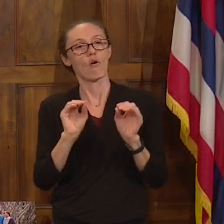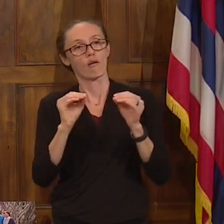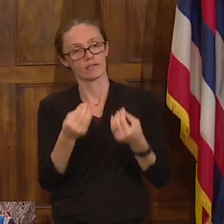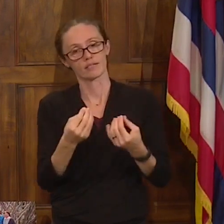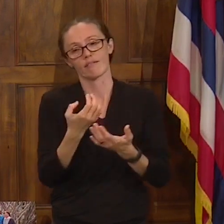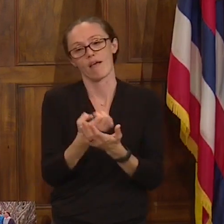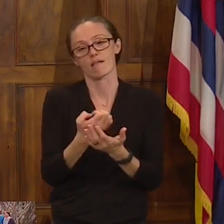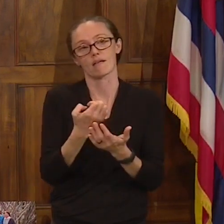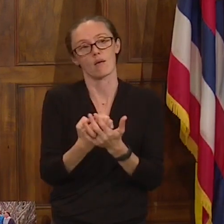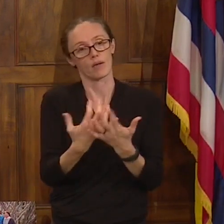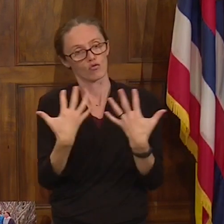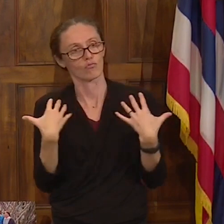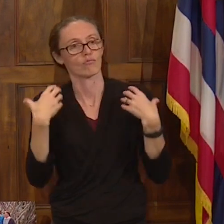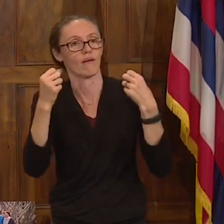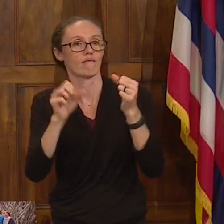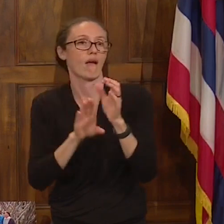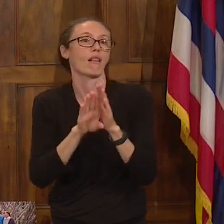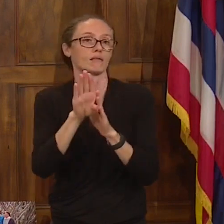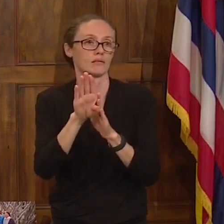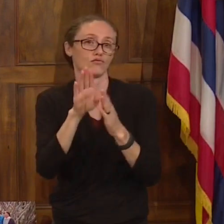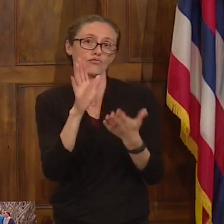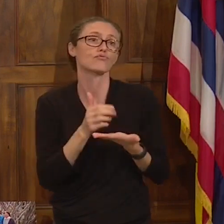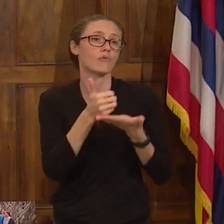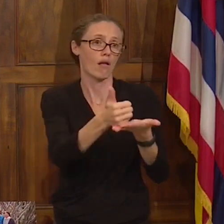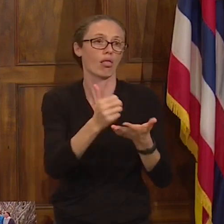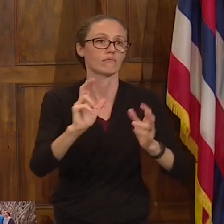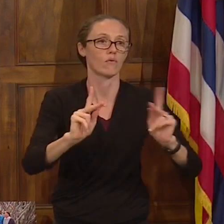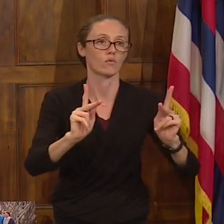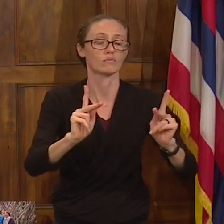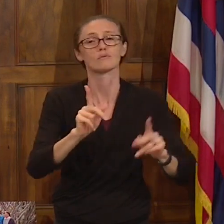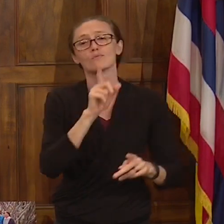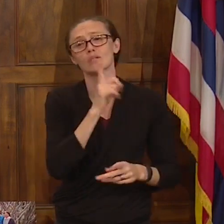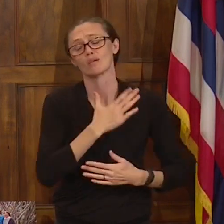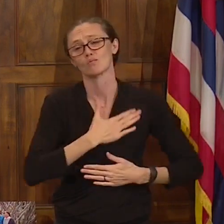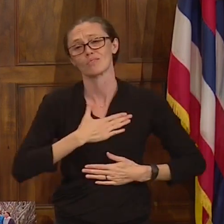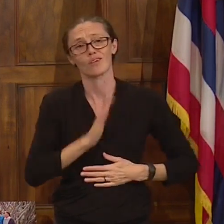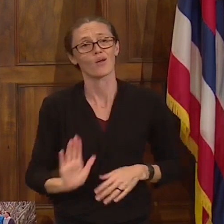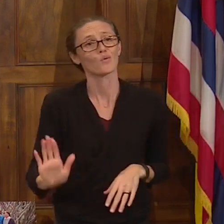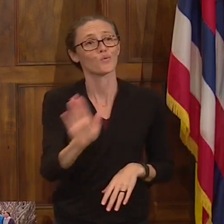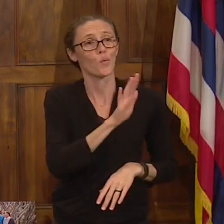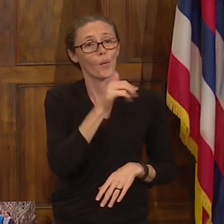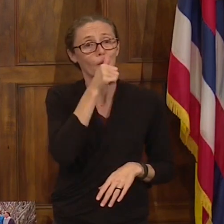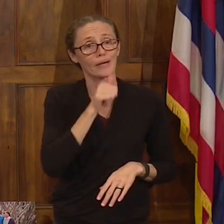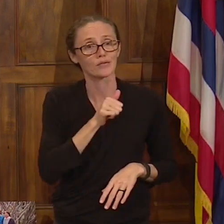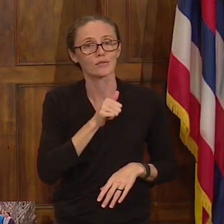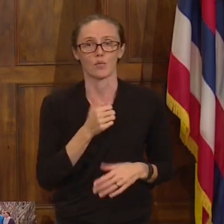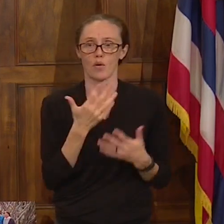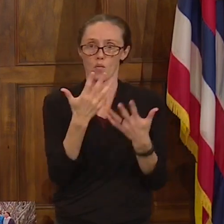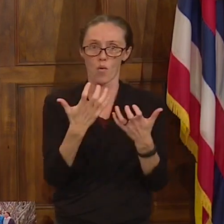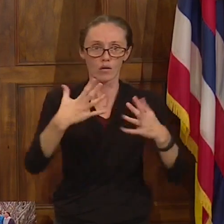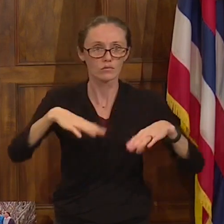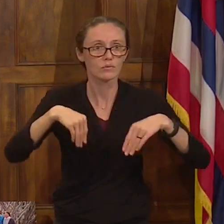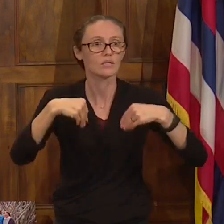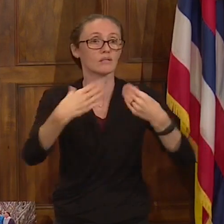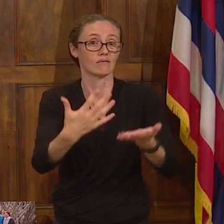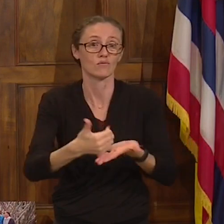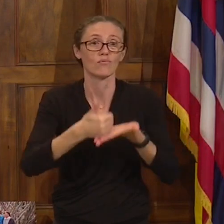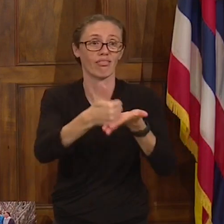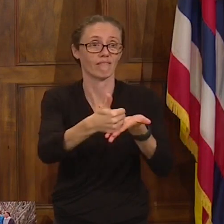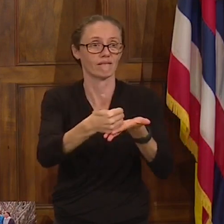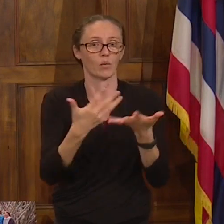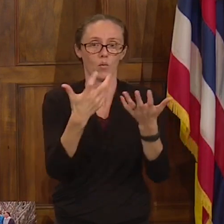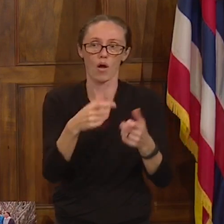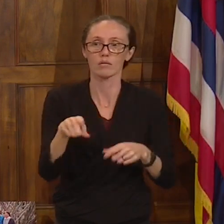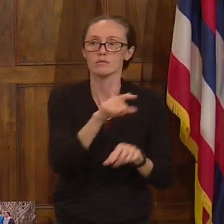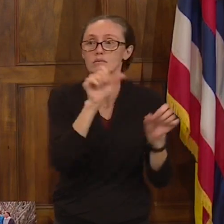Revitalization to help folks. We appreciate your patience. We want to get this relief to you. We want you to be able to